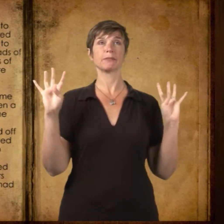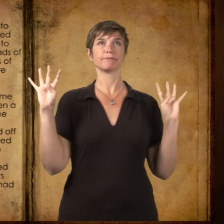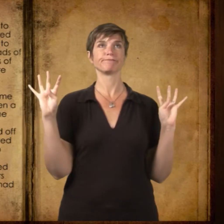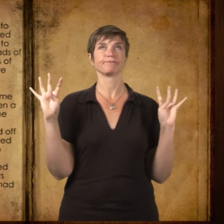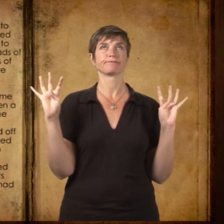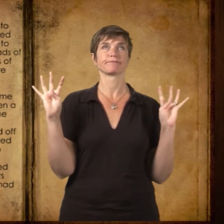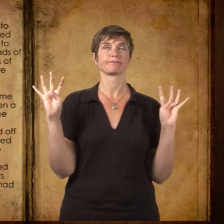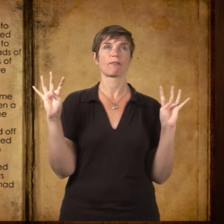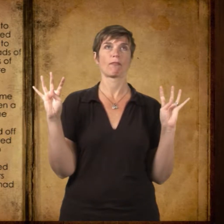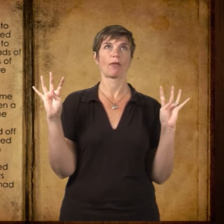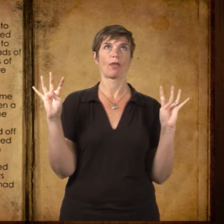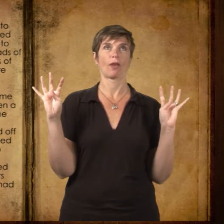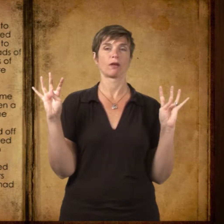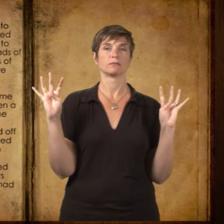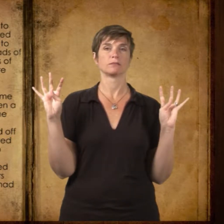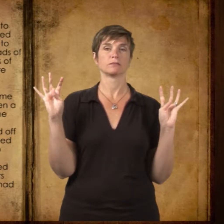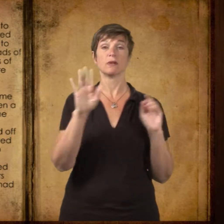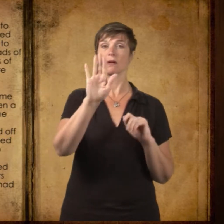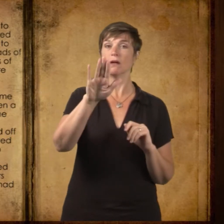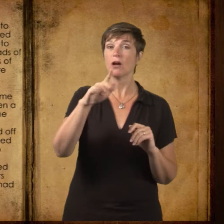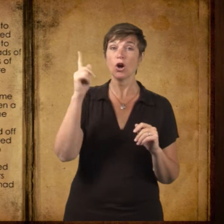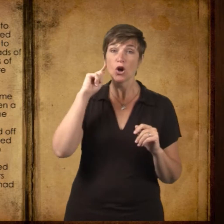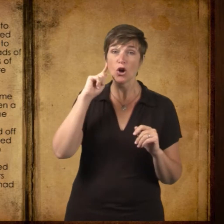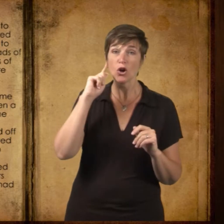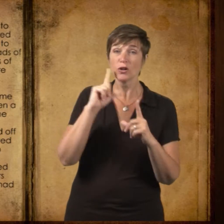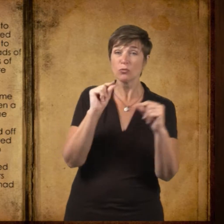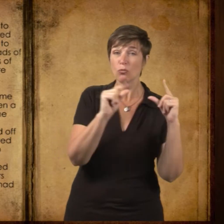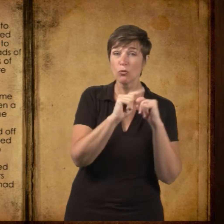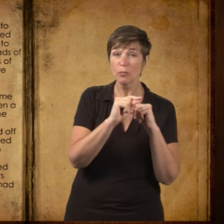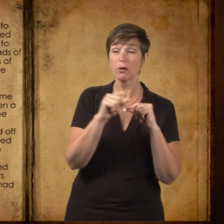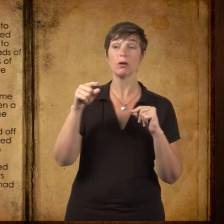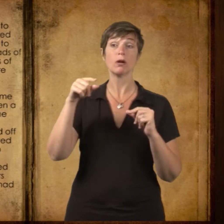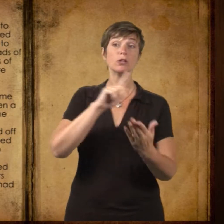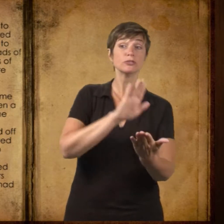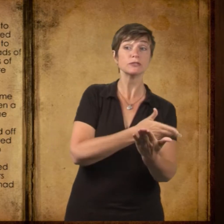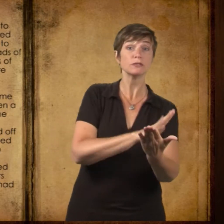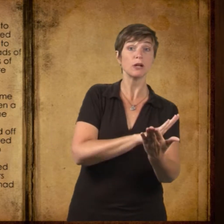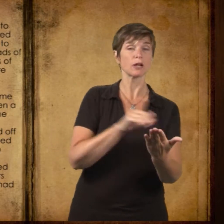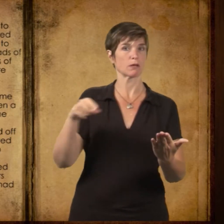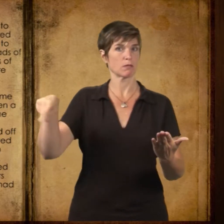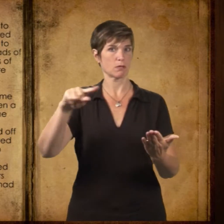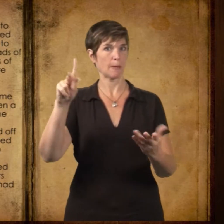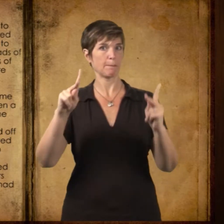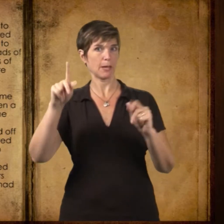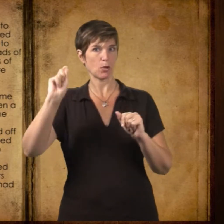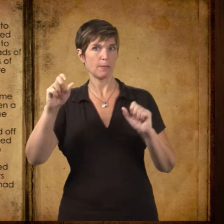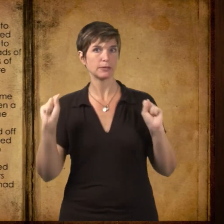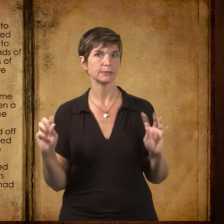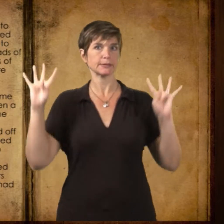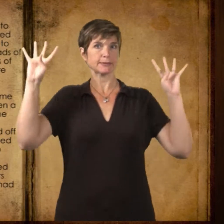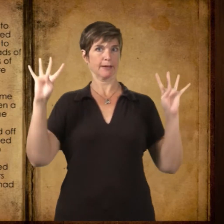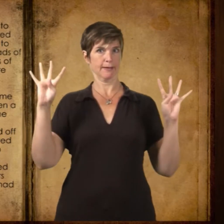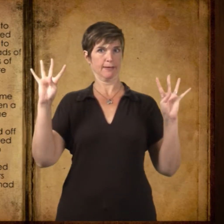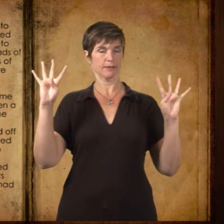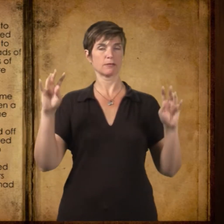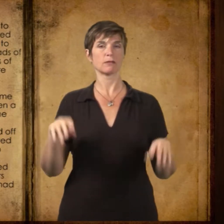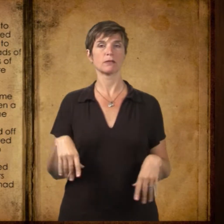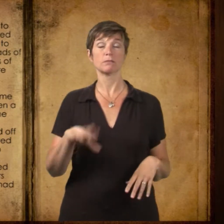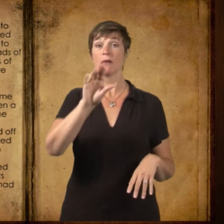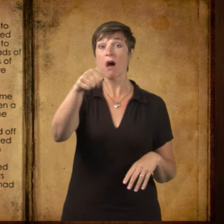Some people believed that the official of the lottery used to stand just so when he said or sang it.